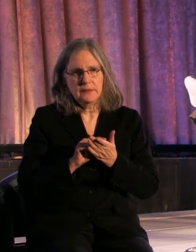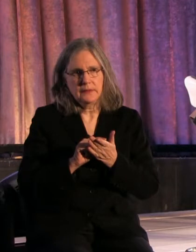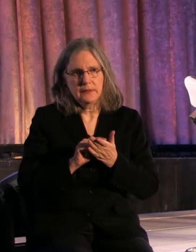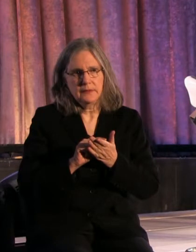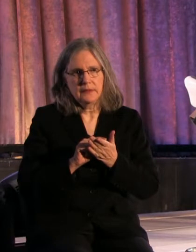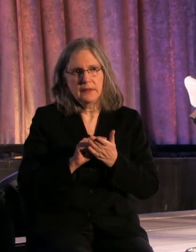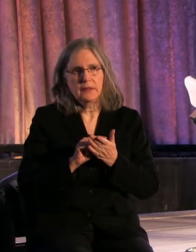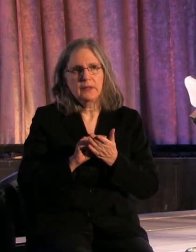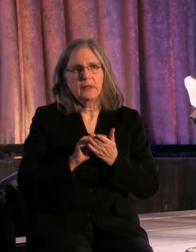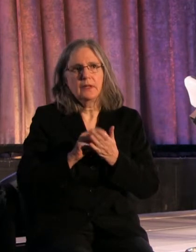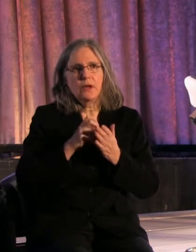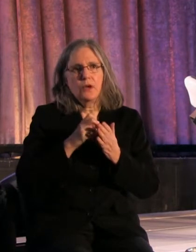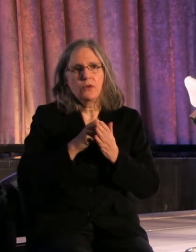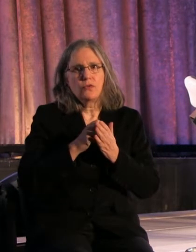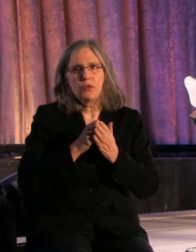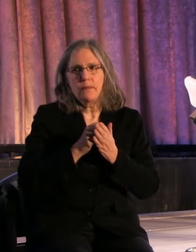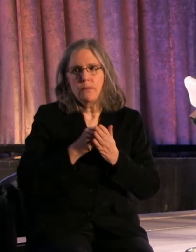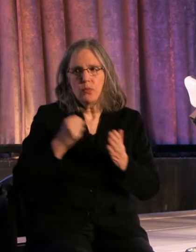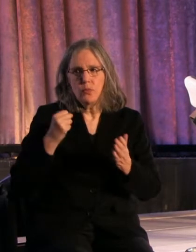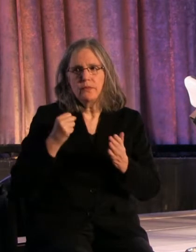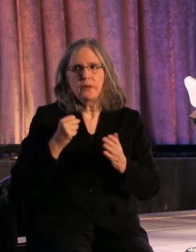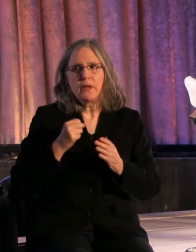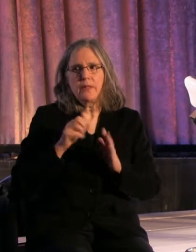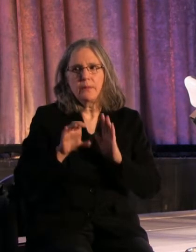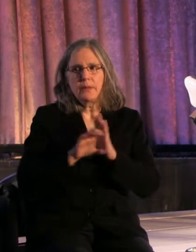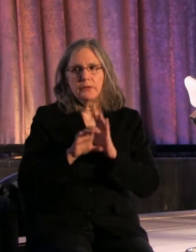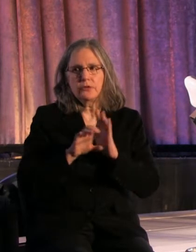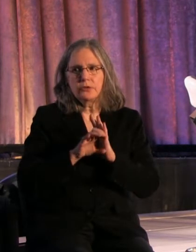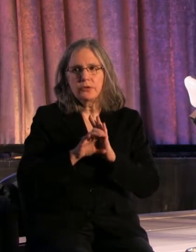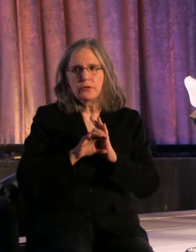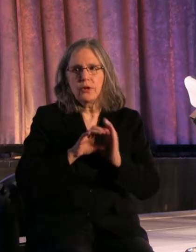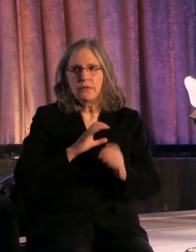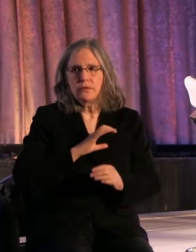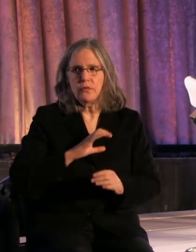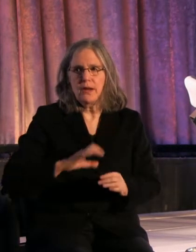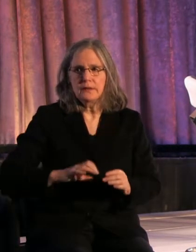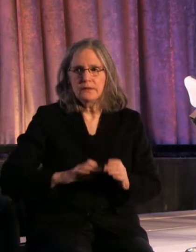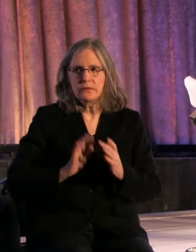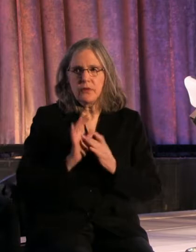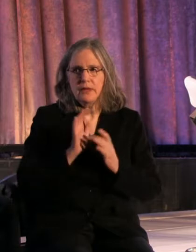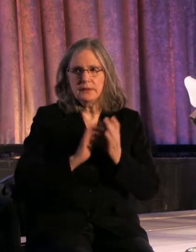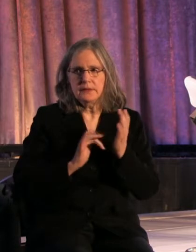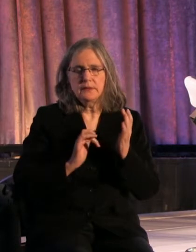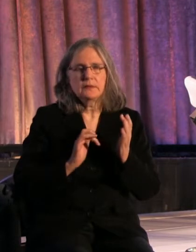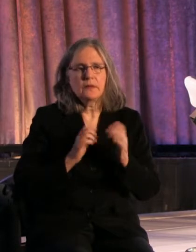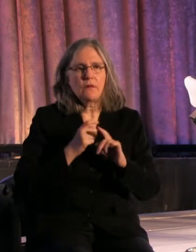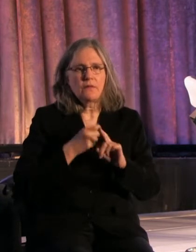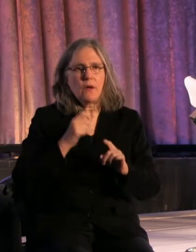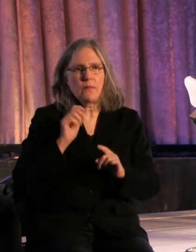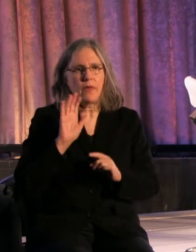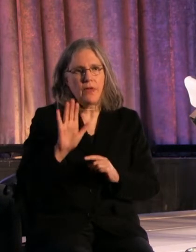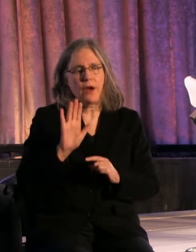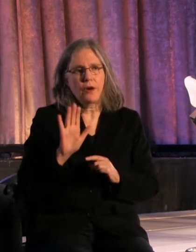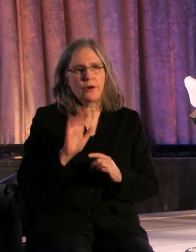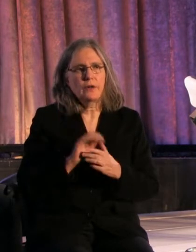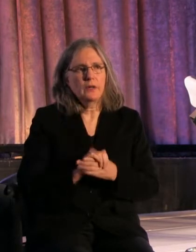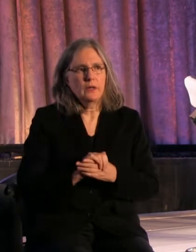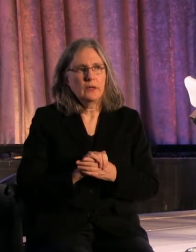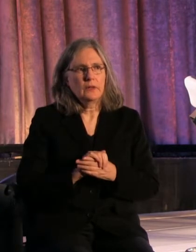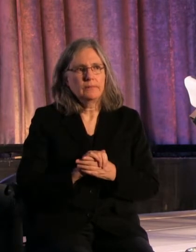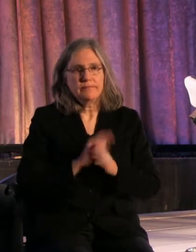from their digital archive. And so I wonder about self-censorship